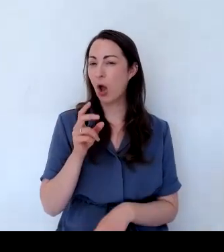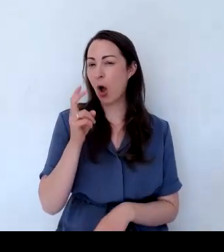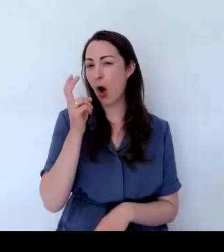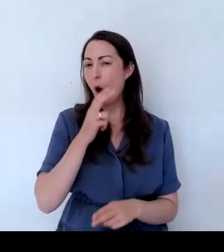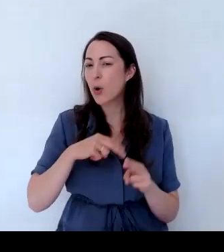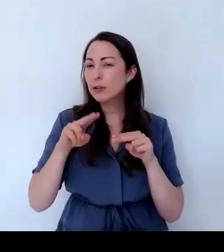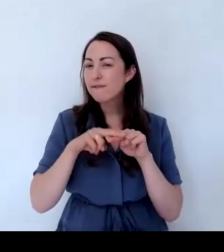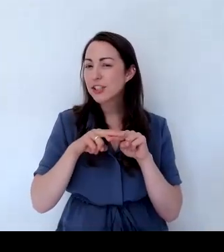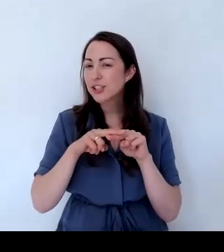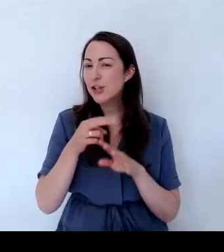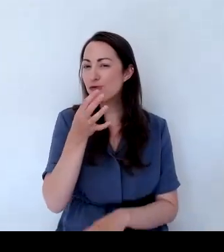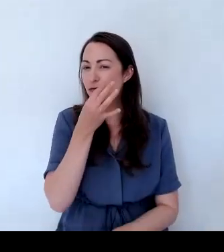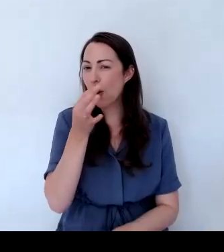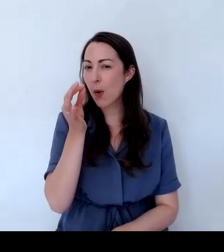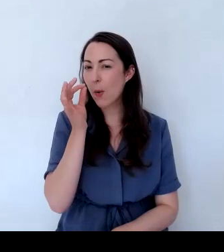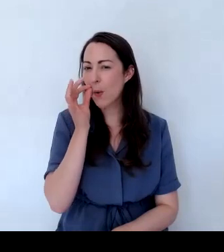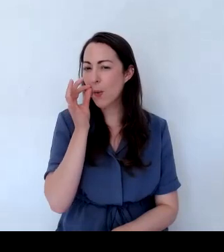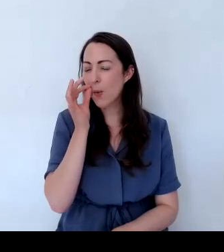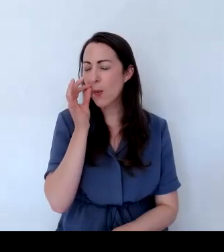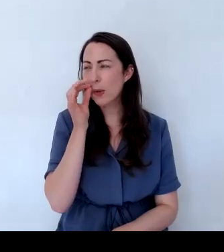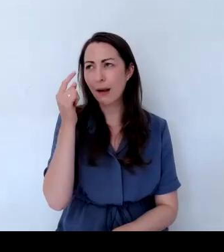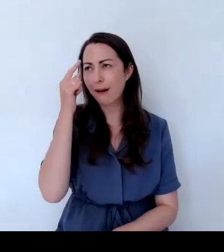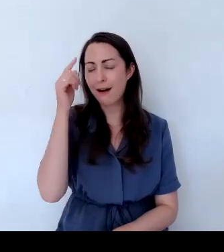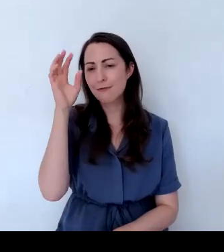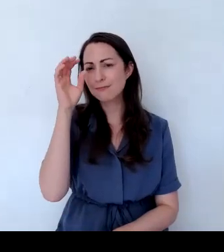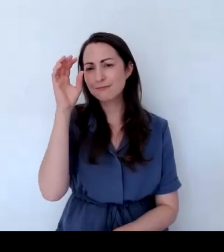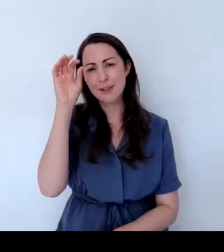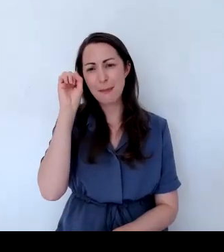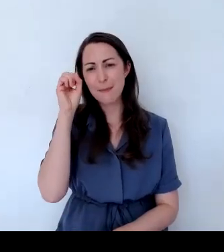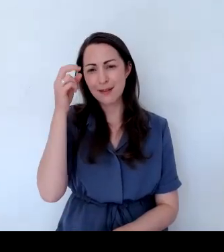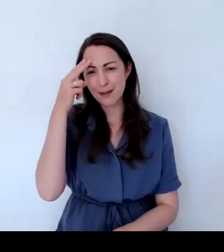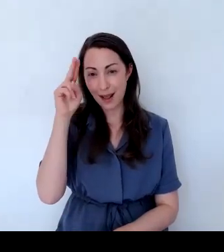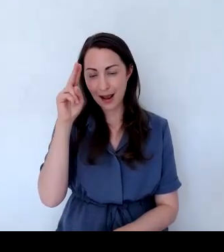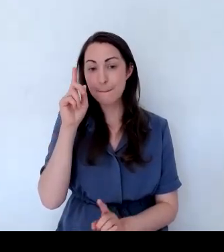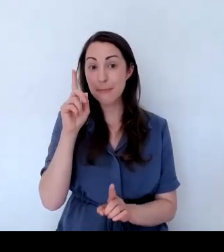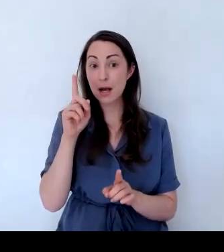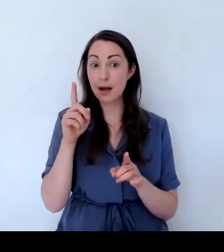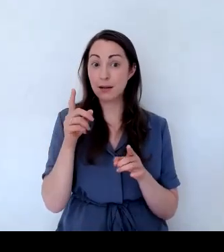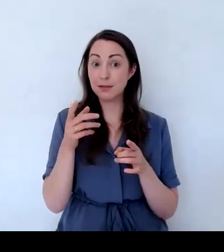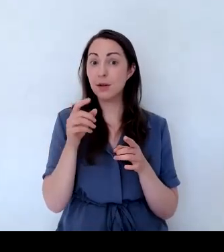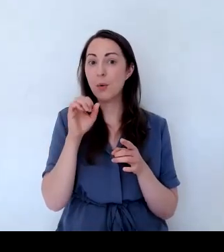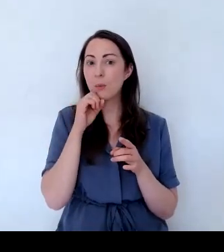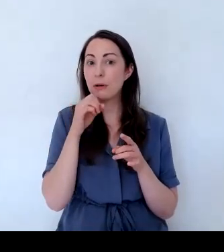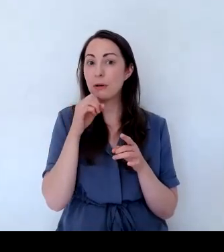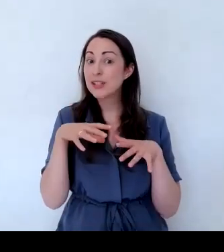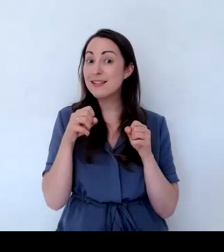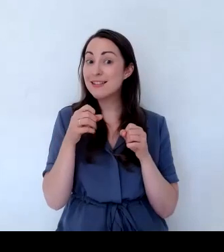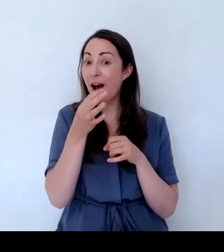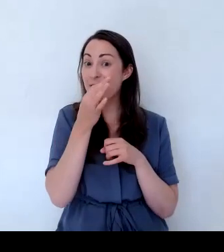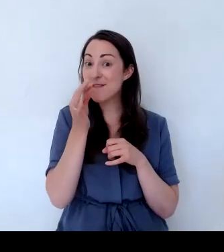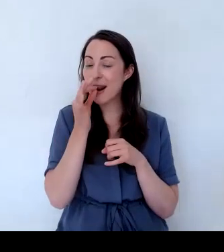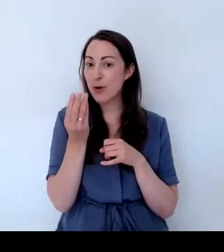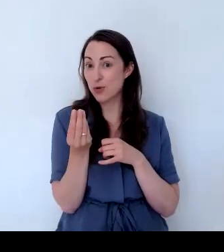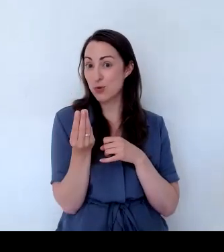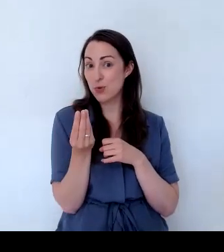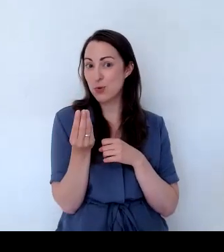So this one, I can't remember the name of it, but it's just about to flower. And you can see they're little tiny flower